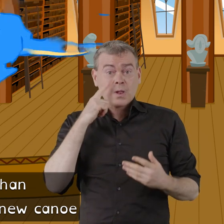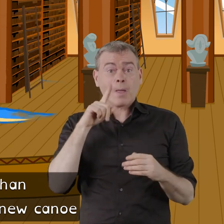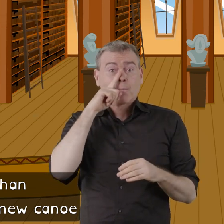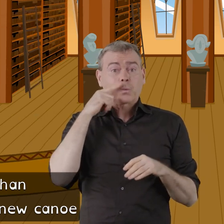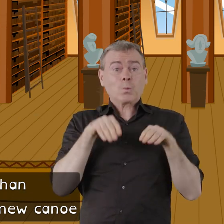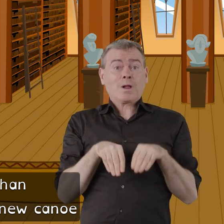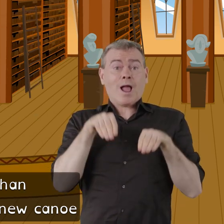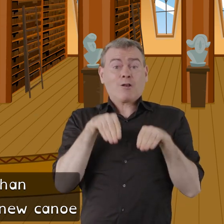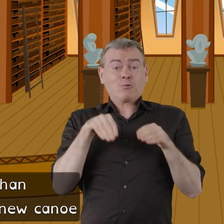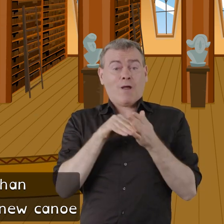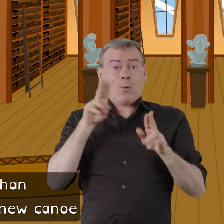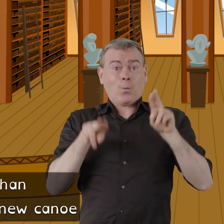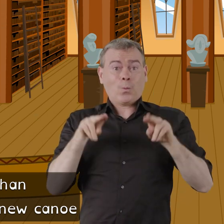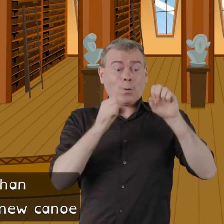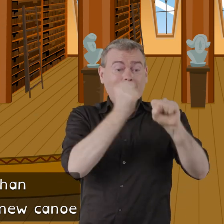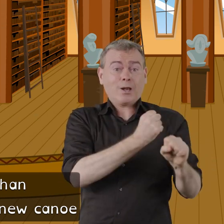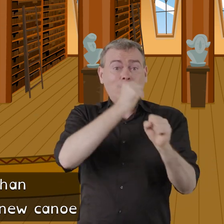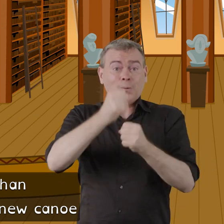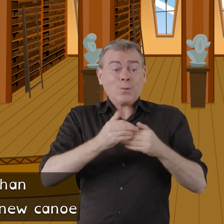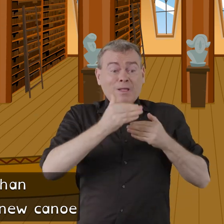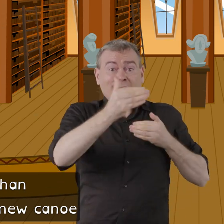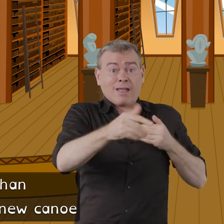it's longer than a blue kangaroo's new canoe